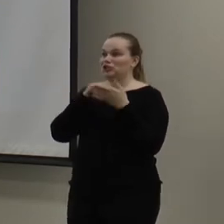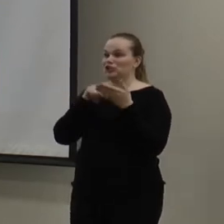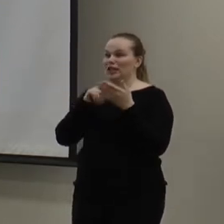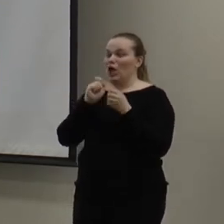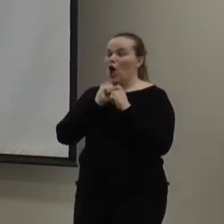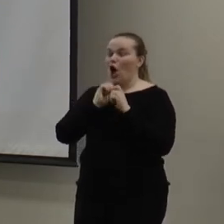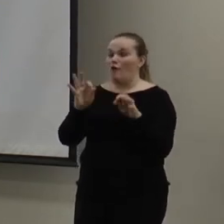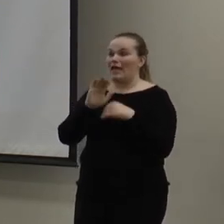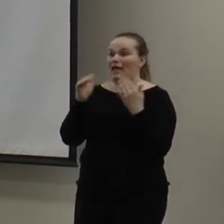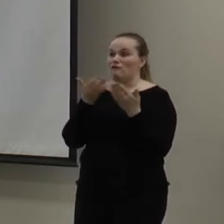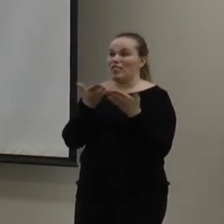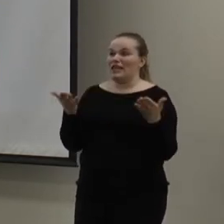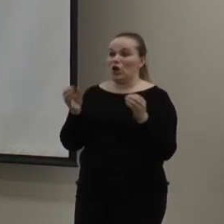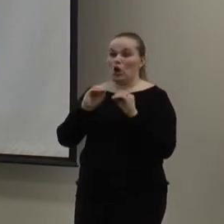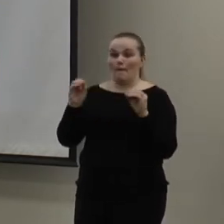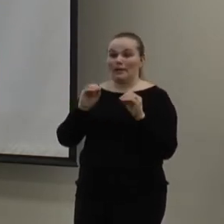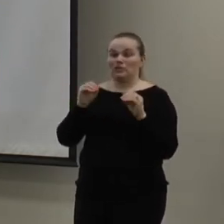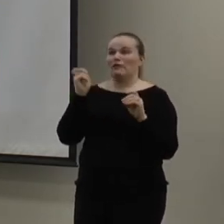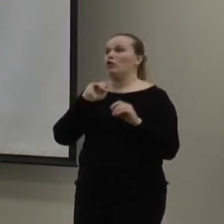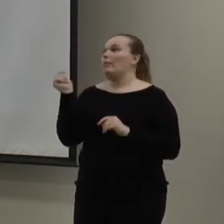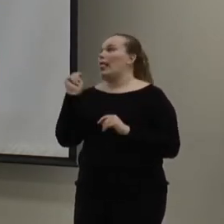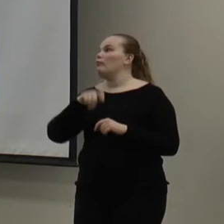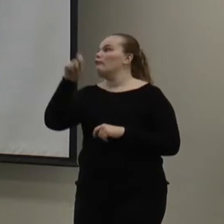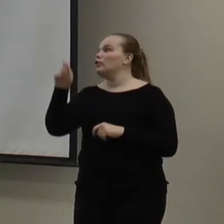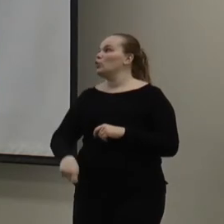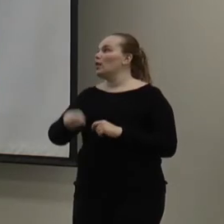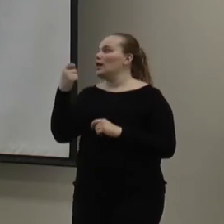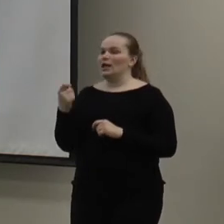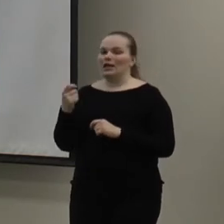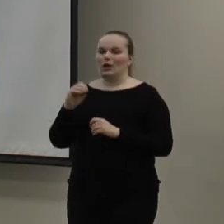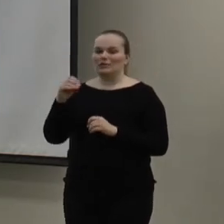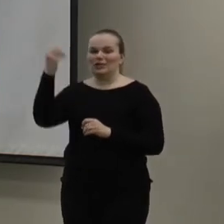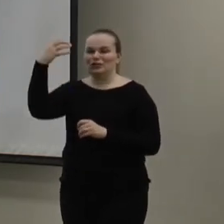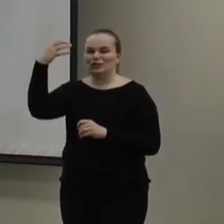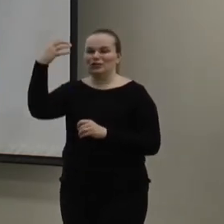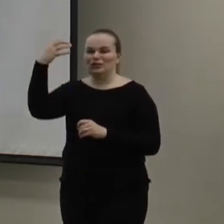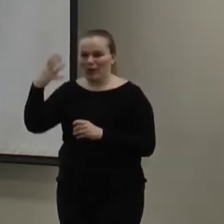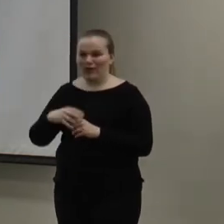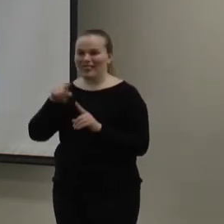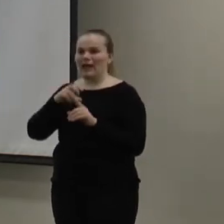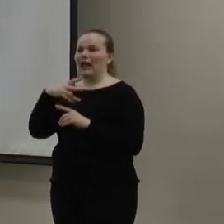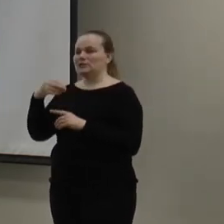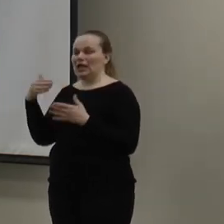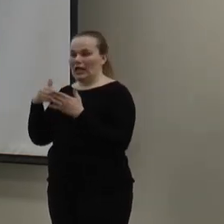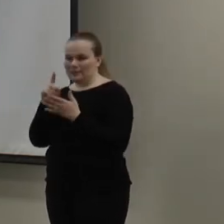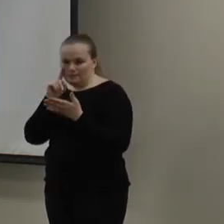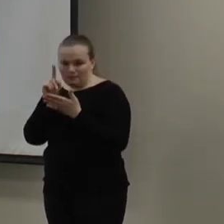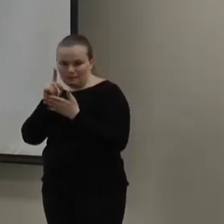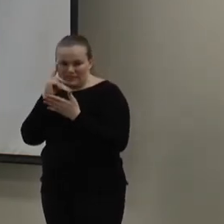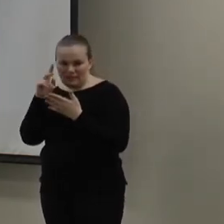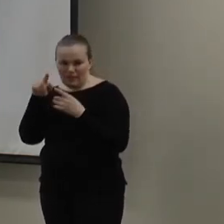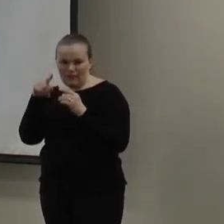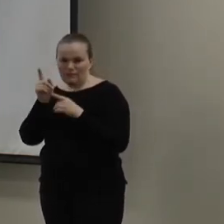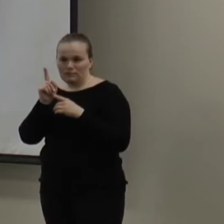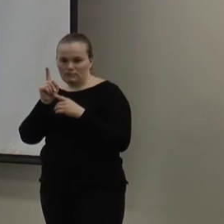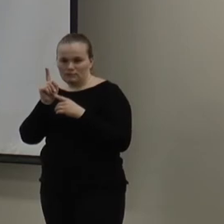that you turned off everything, that no one had to go to the bathroom and flush the toilet. And then, come back outside and see if that dial